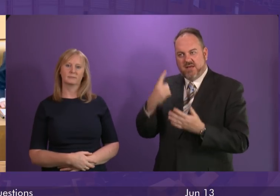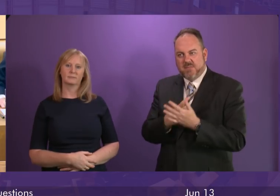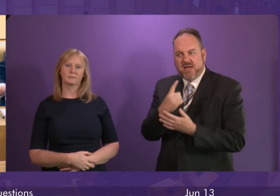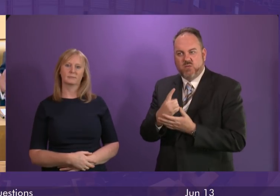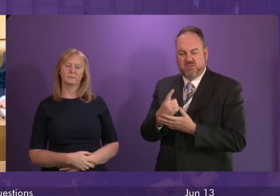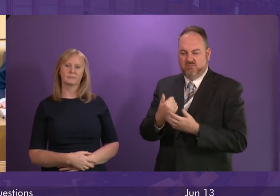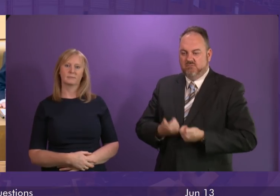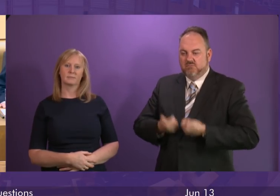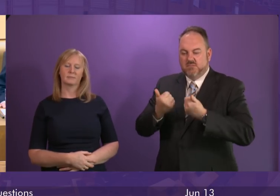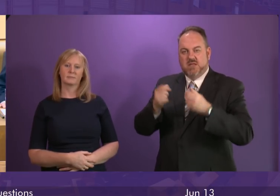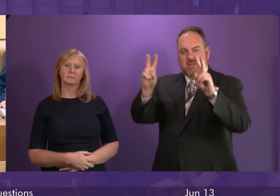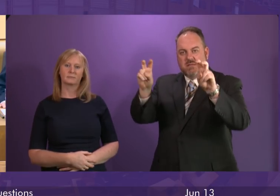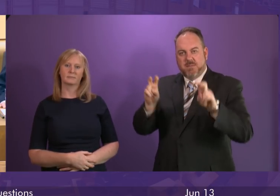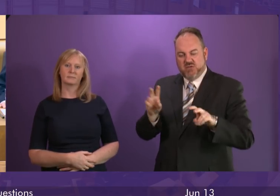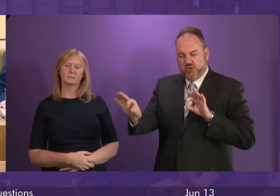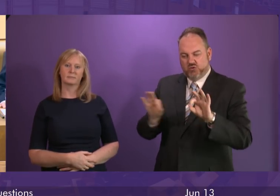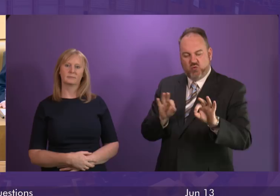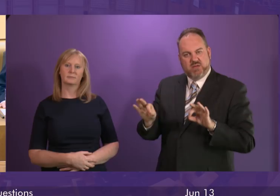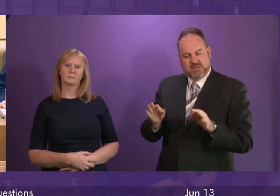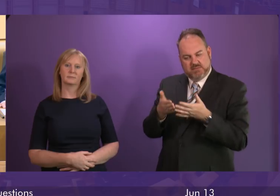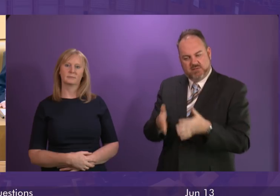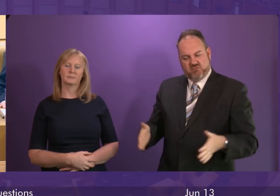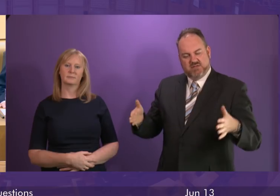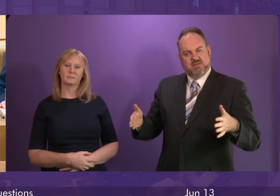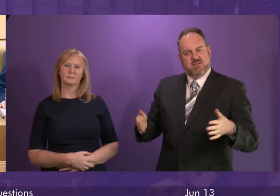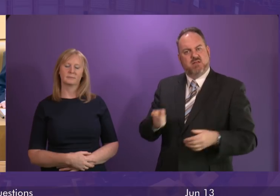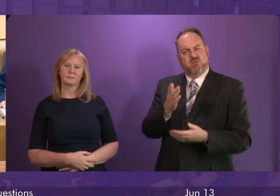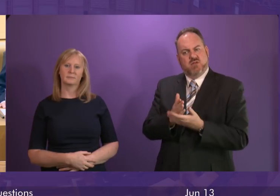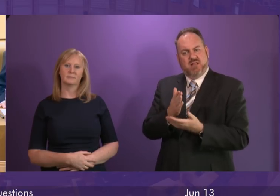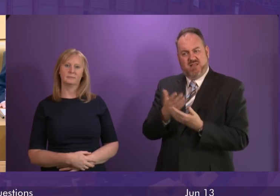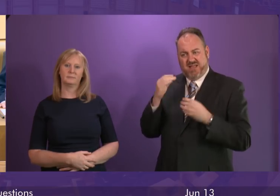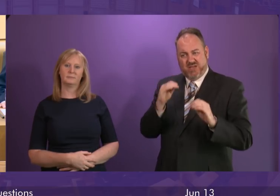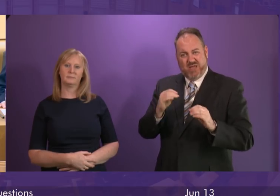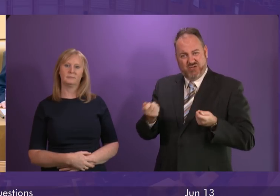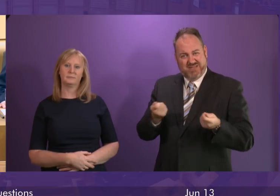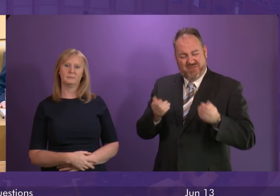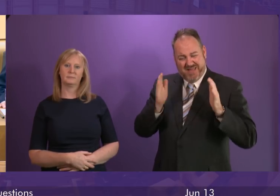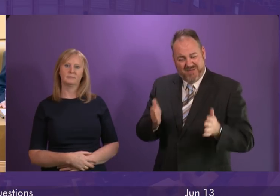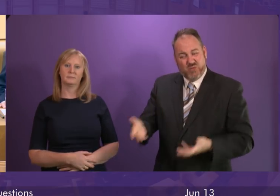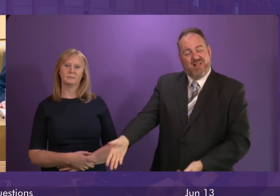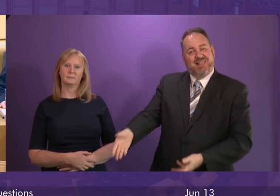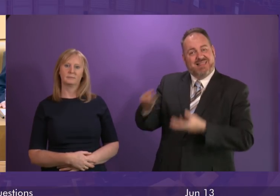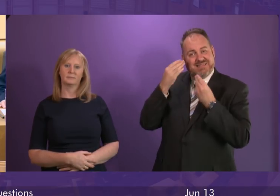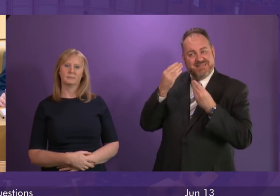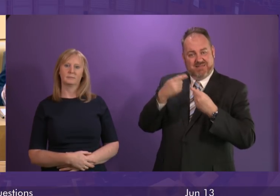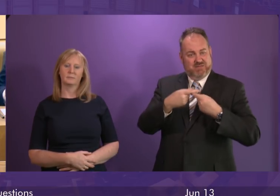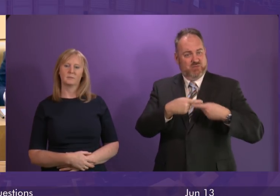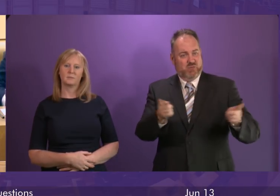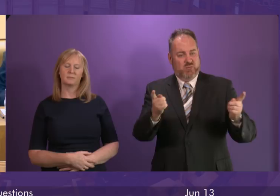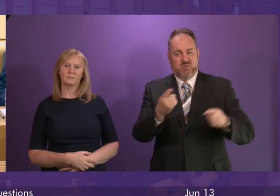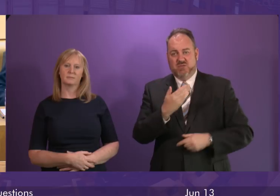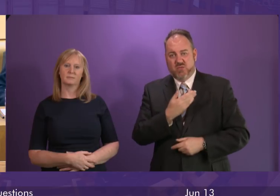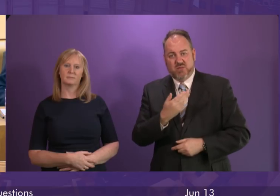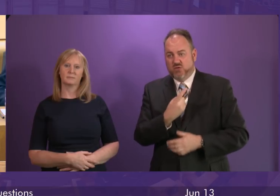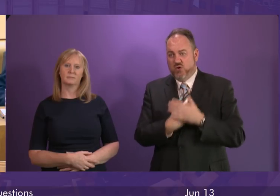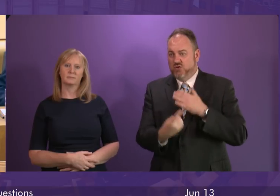subject choice, being restricted. And the First Minister and the Education Secretary need to listen. Because this isn't just